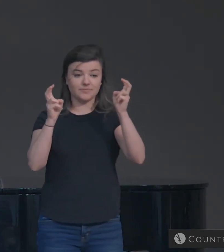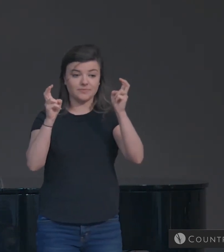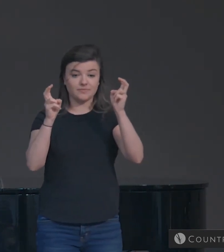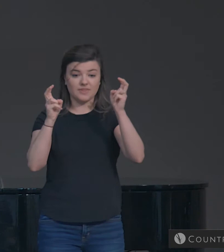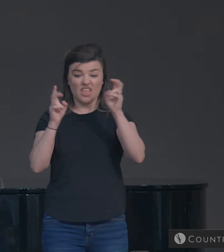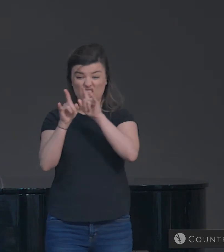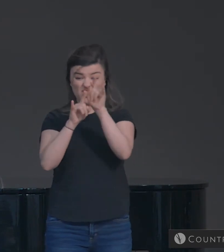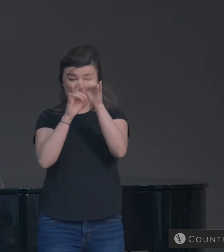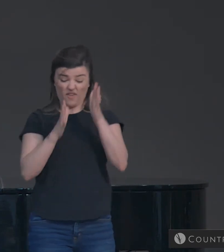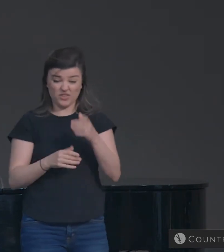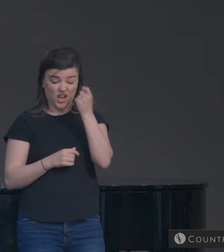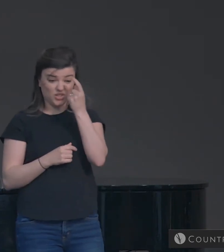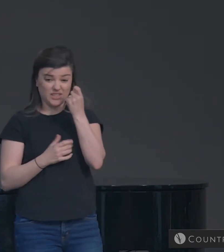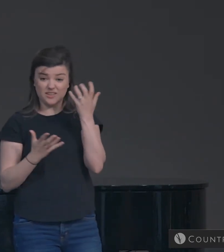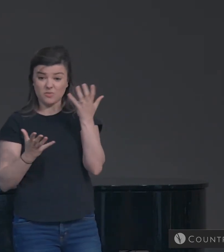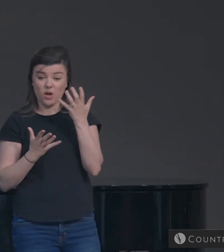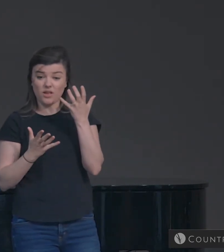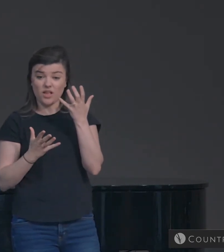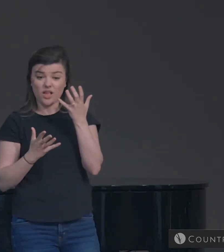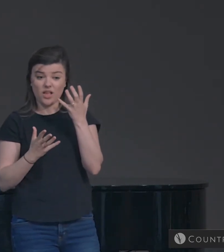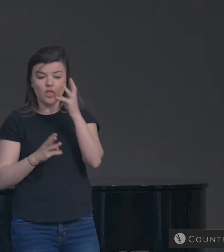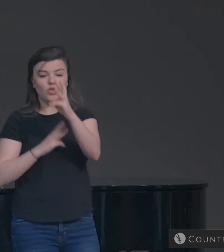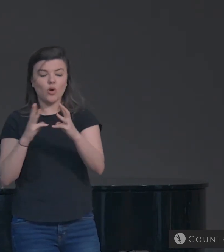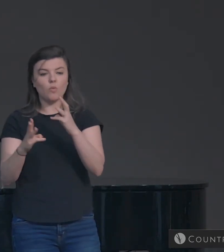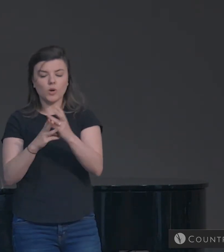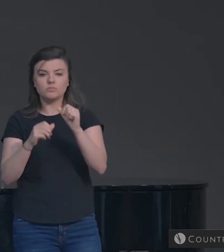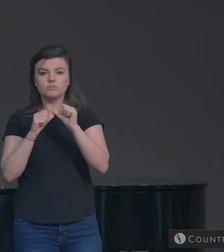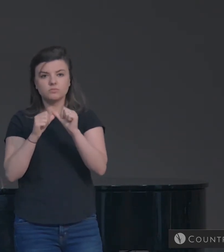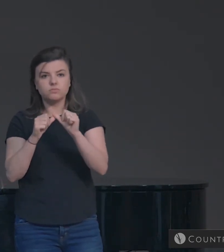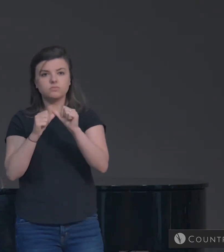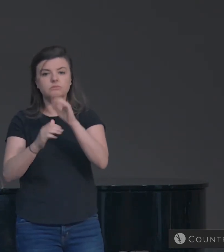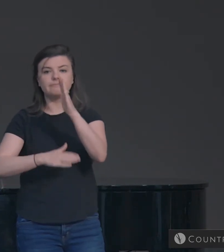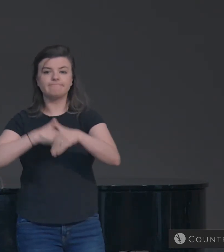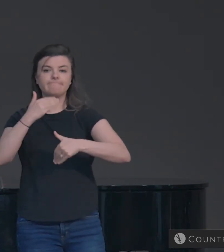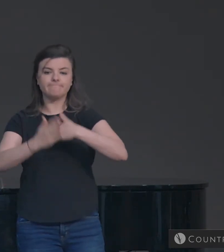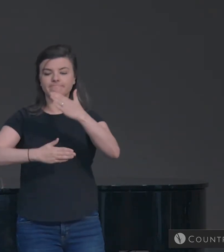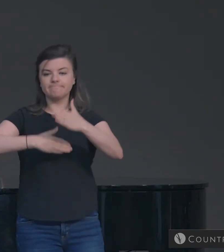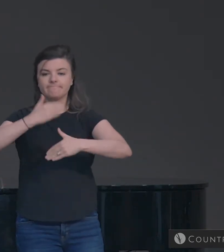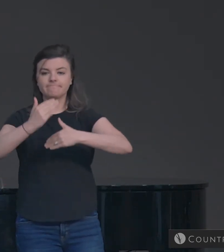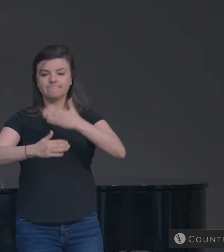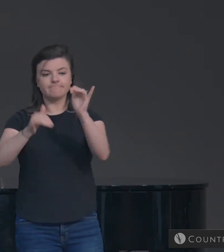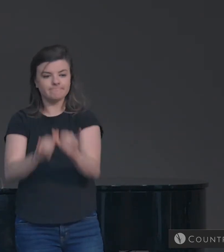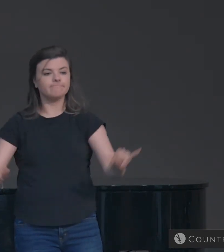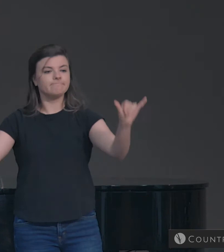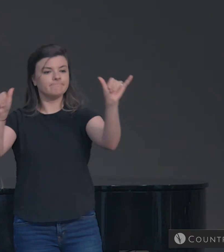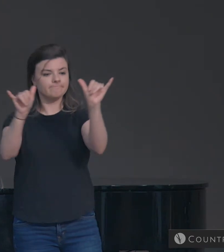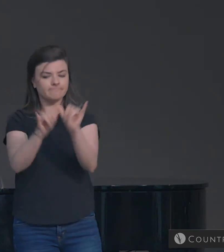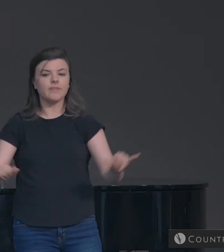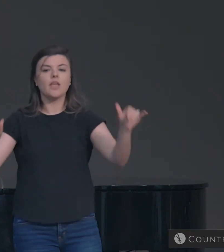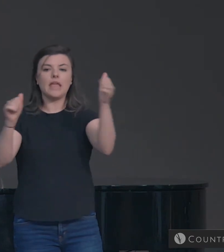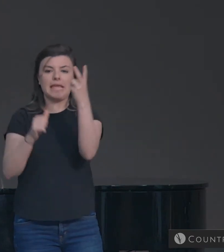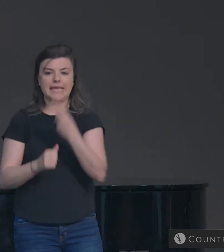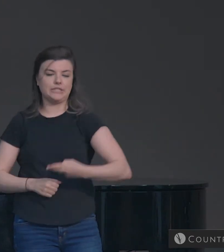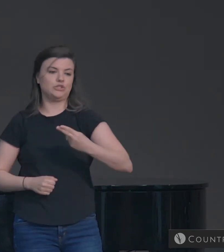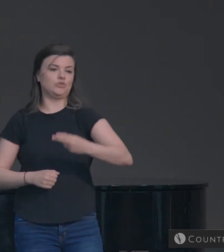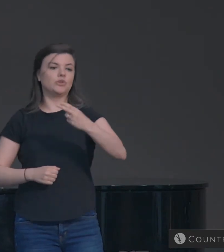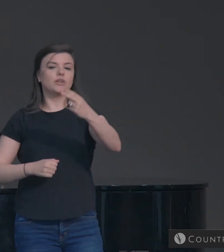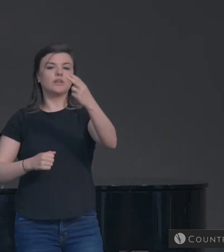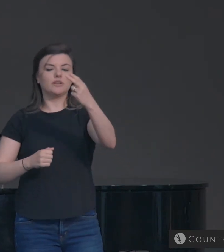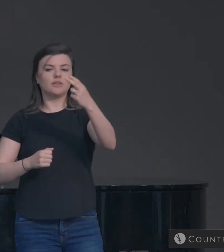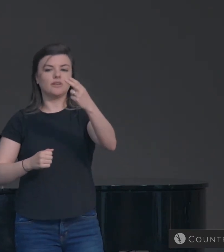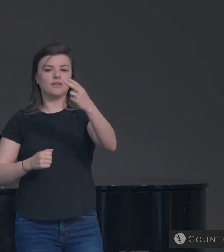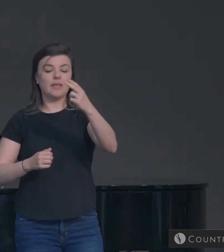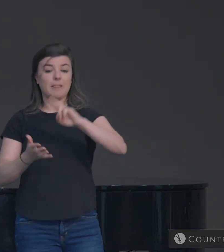understanding was that the world has progressed with an order and regularity of history that